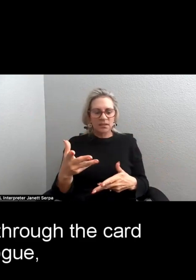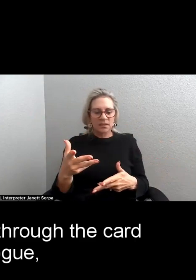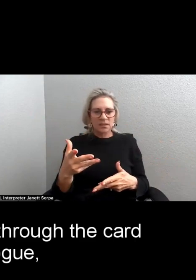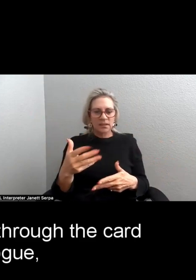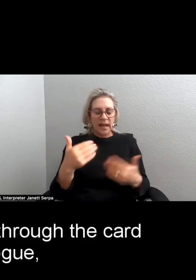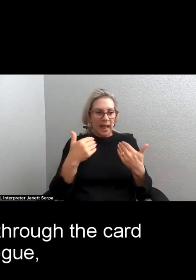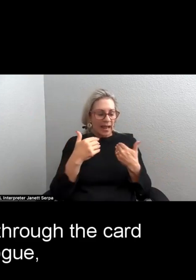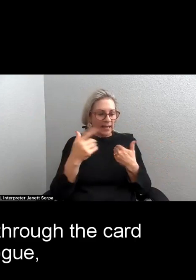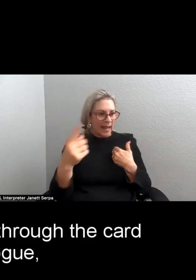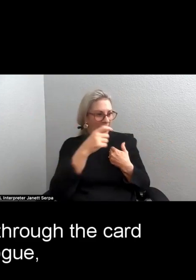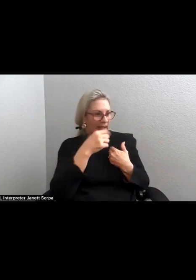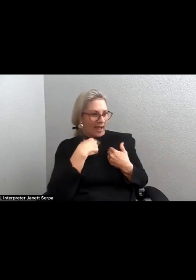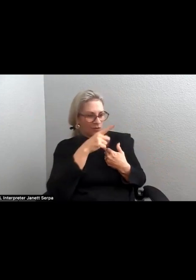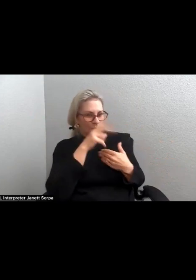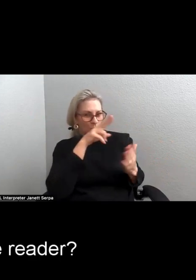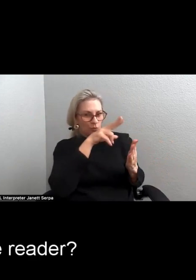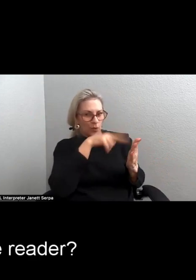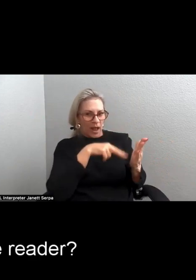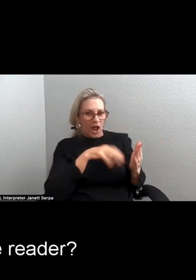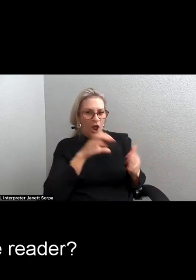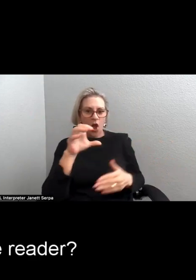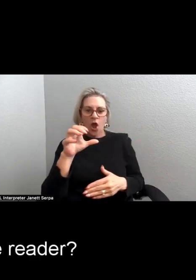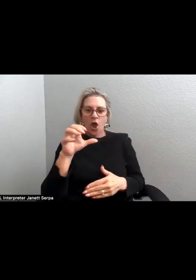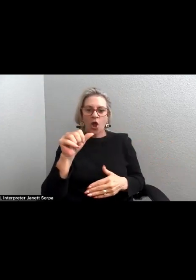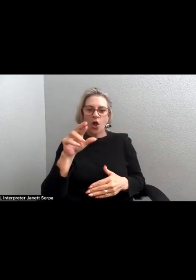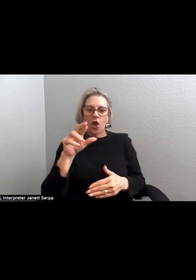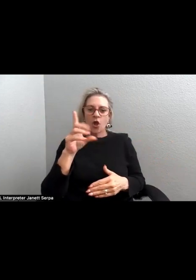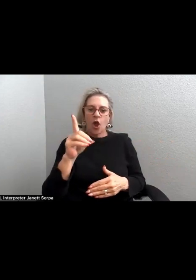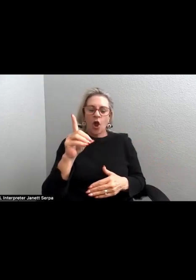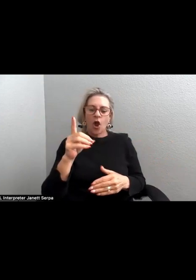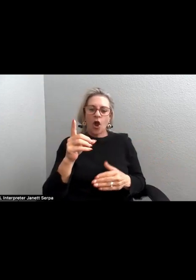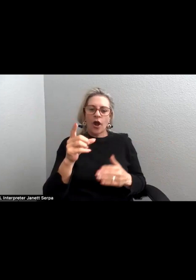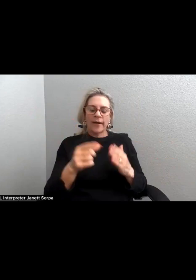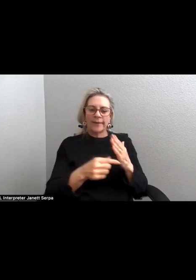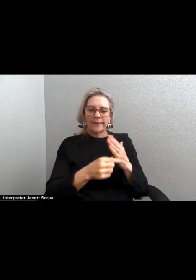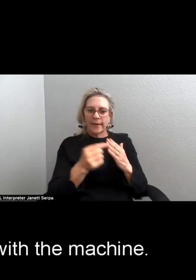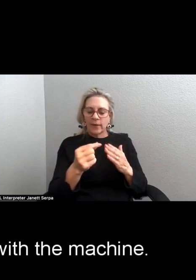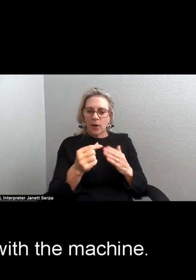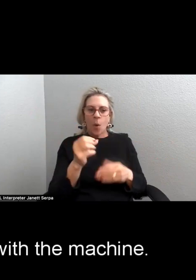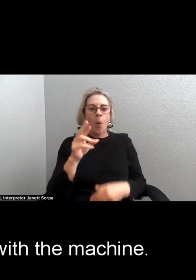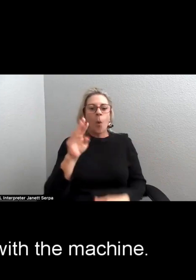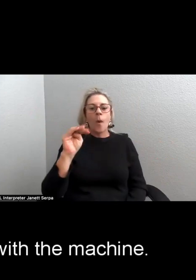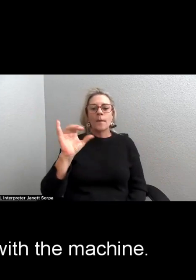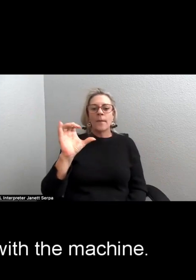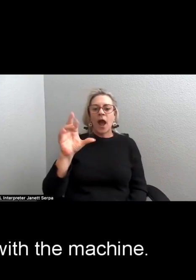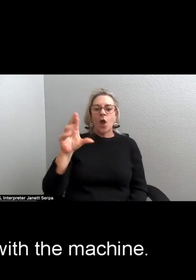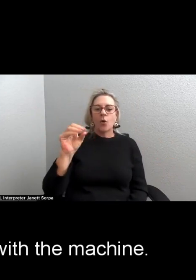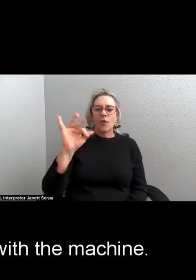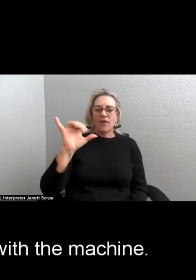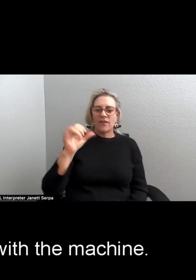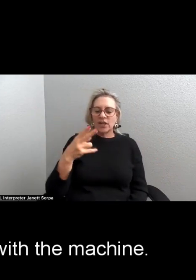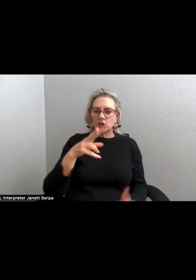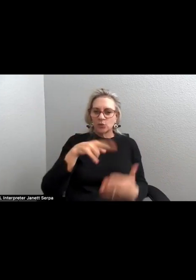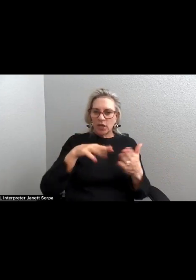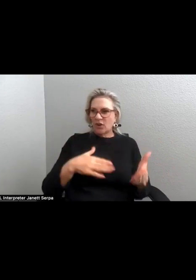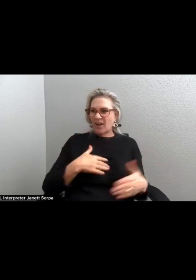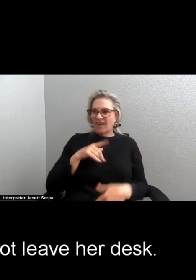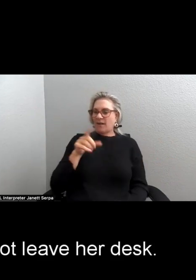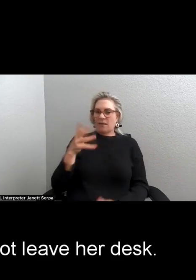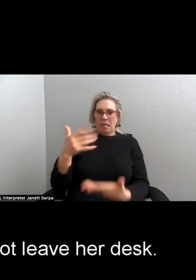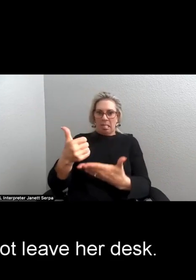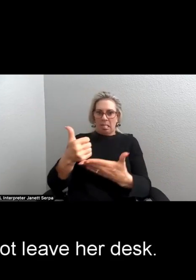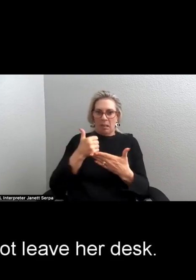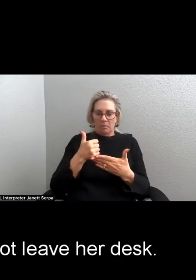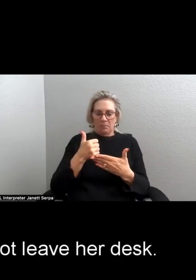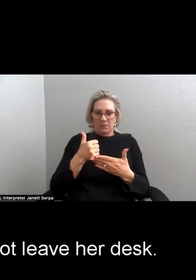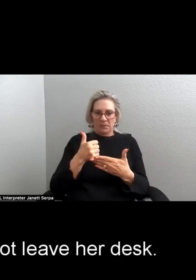through the card catalog? Microfish reader? I ask her for help with the machine. and she